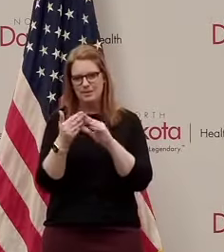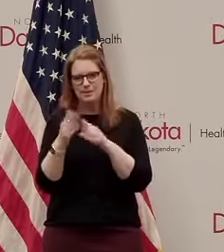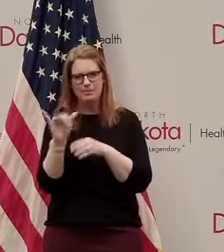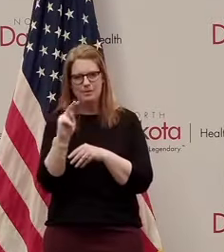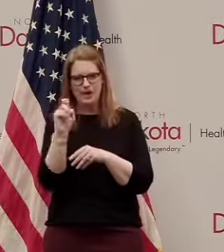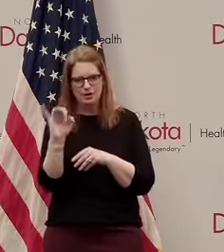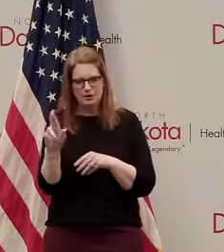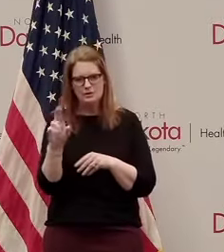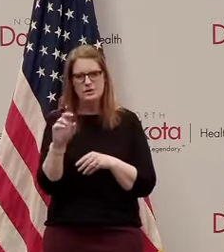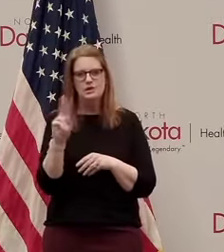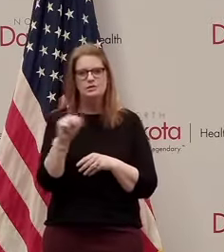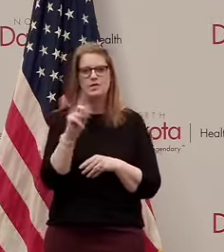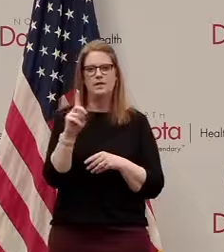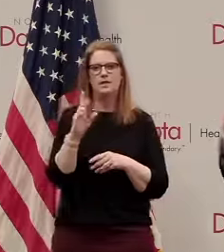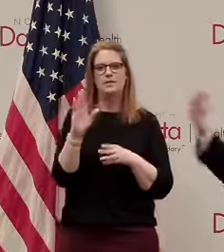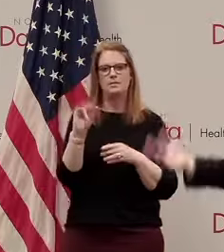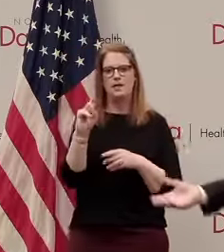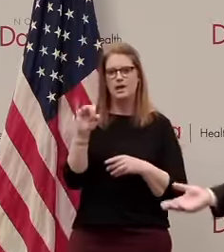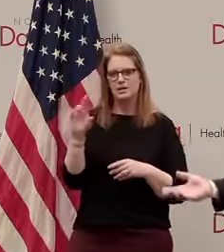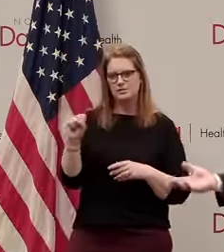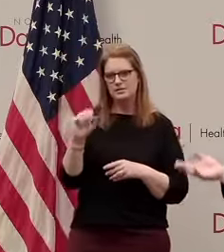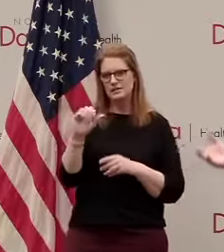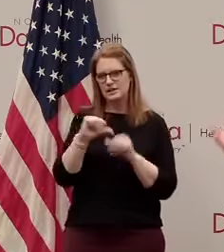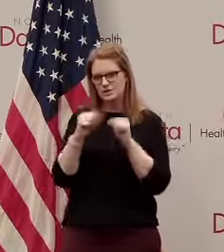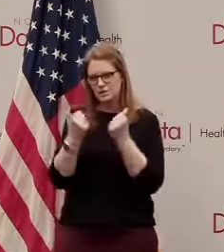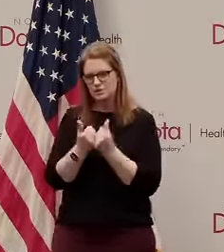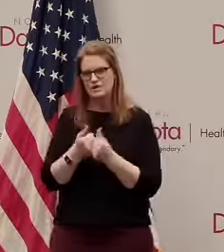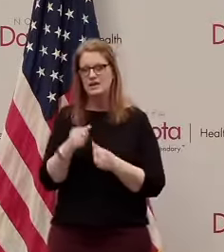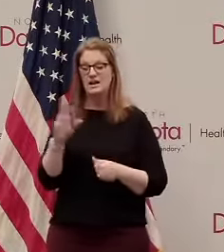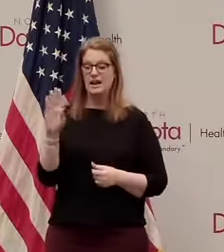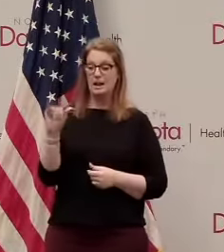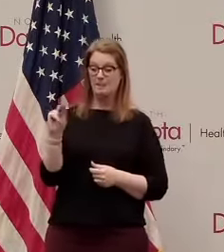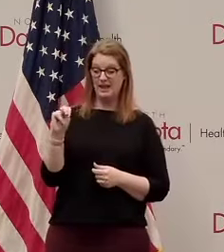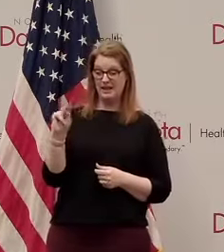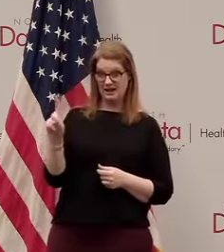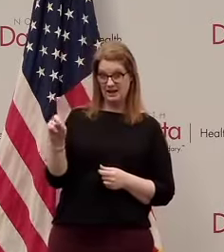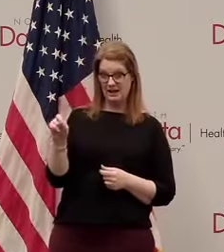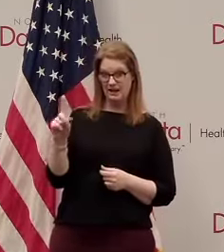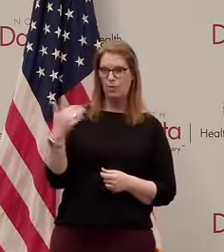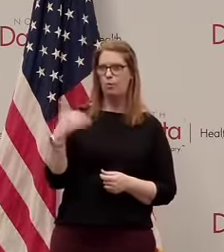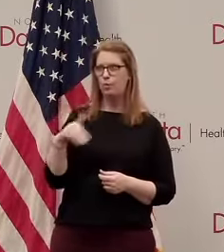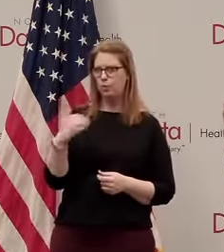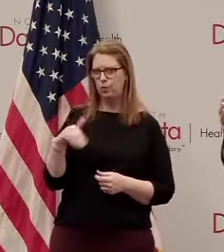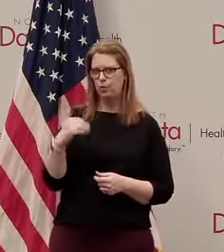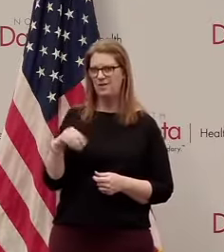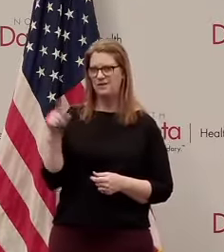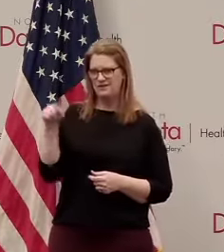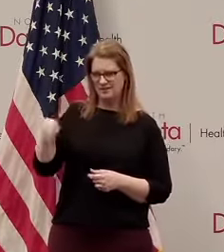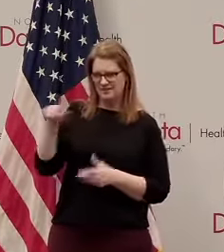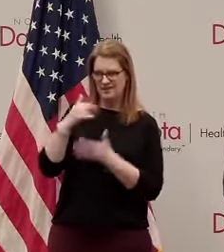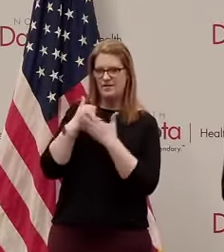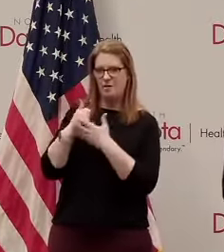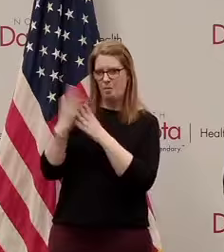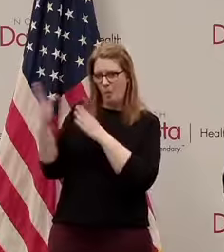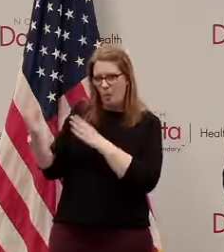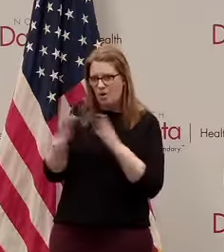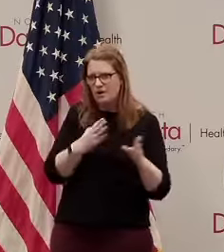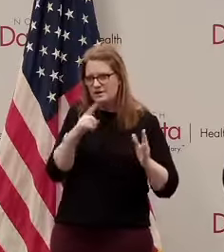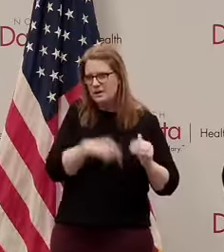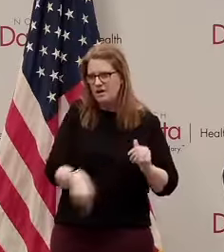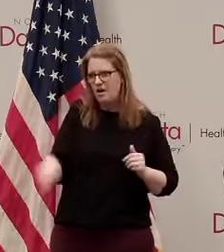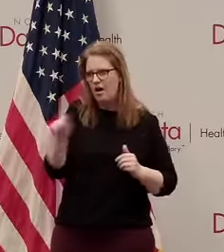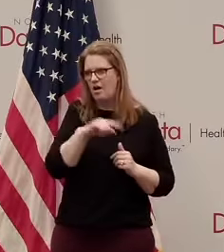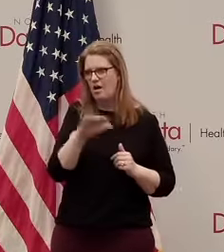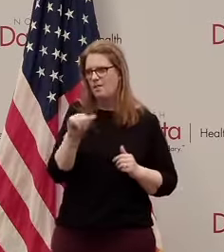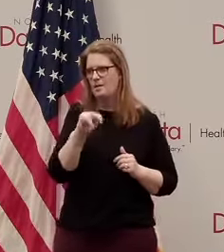the North Dakota Bankers Association the Bank of North Dakota governor has played a leading role in in organizing our institutions to the point where